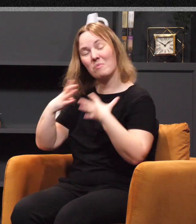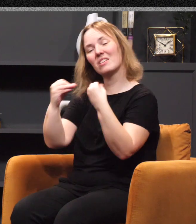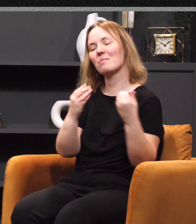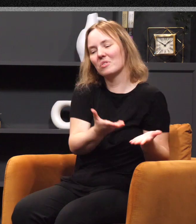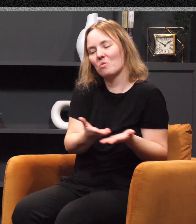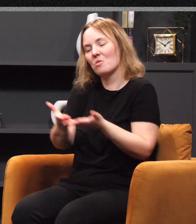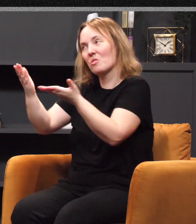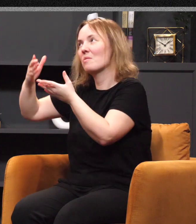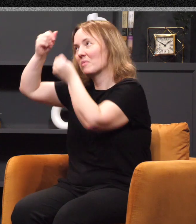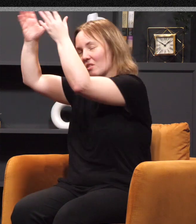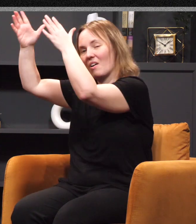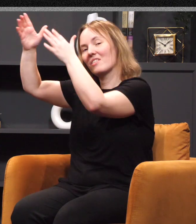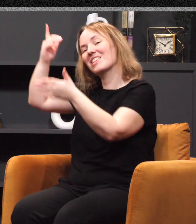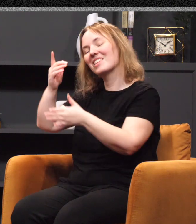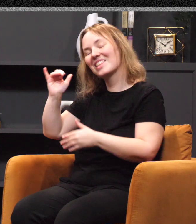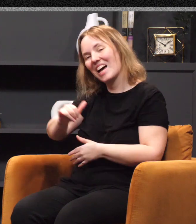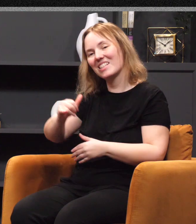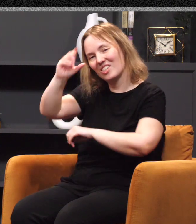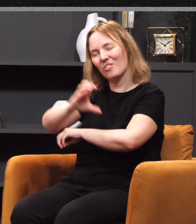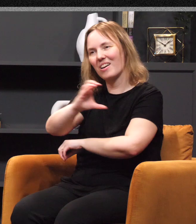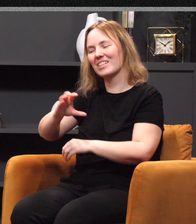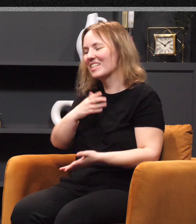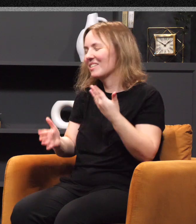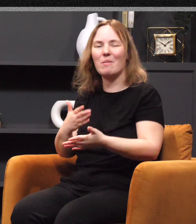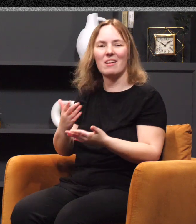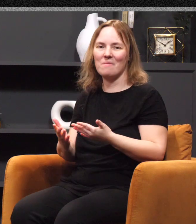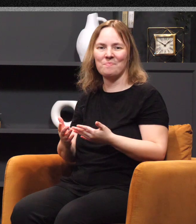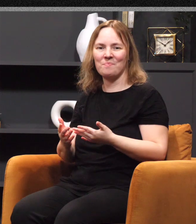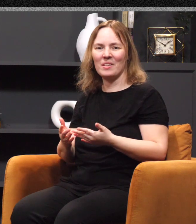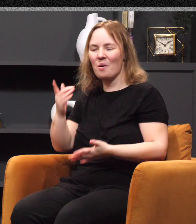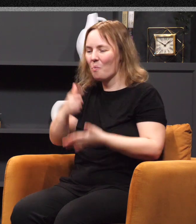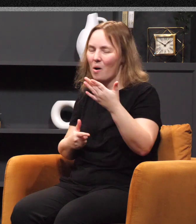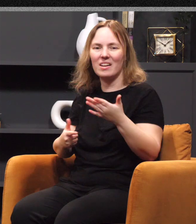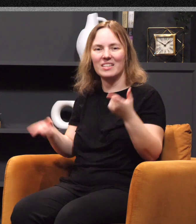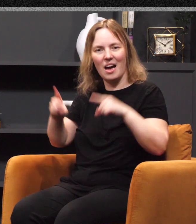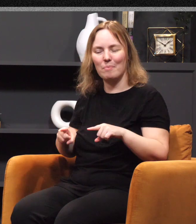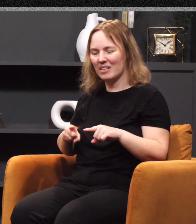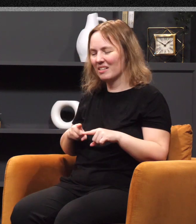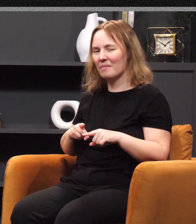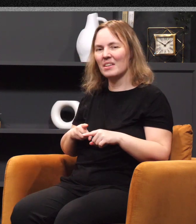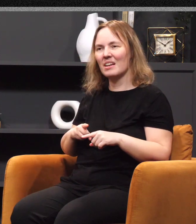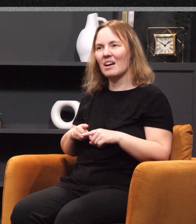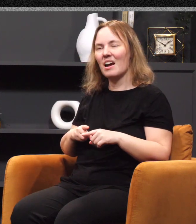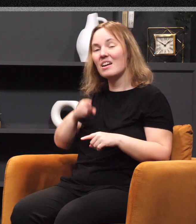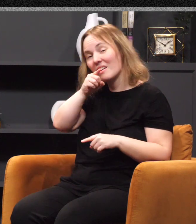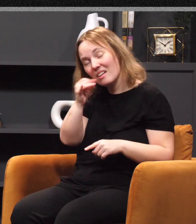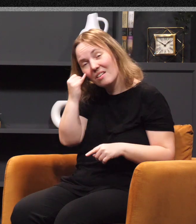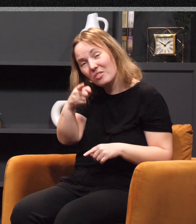That is the cross and the Lord wants you and to understand that no matter what I am going through, no matter what is coming to me, if I will come to the